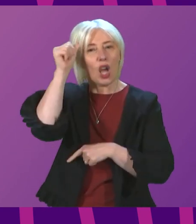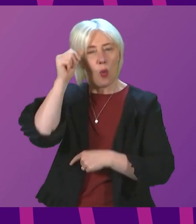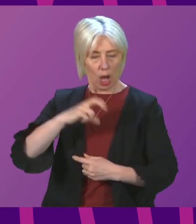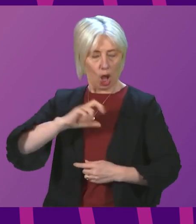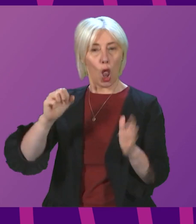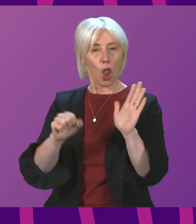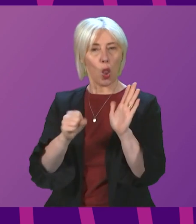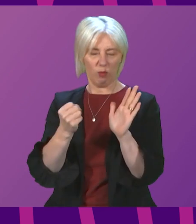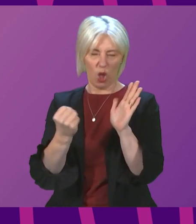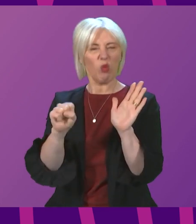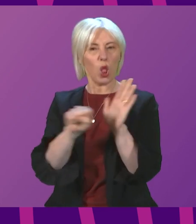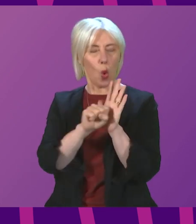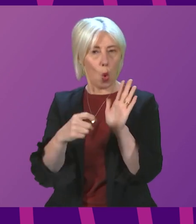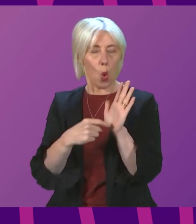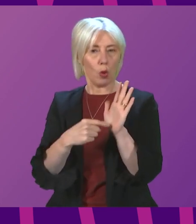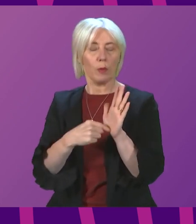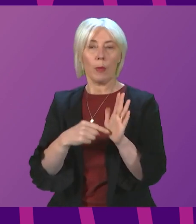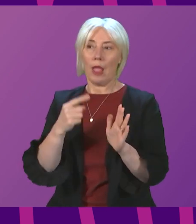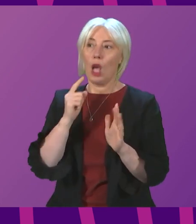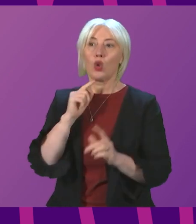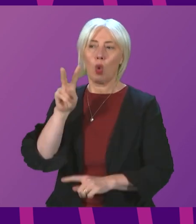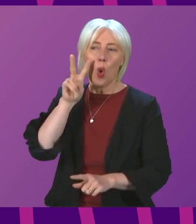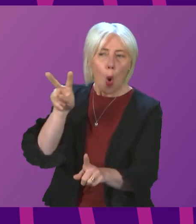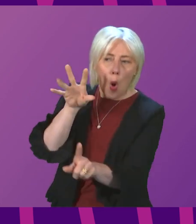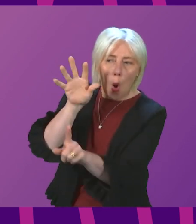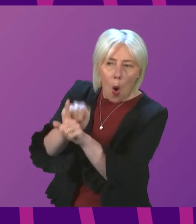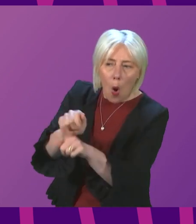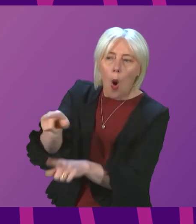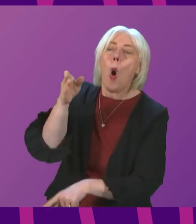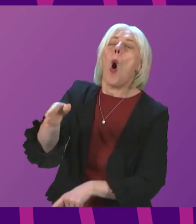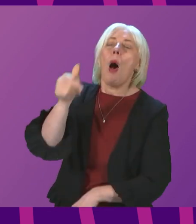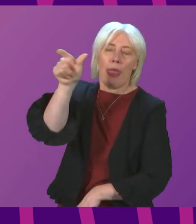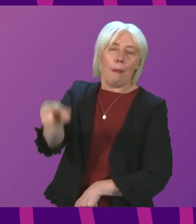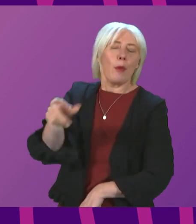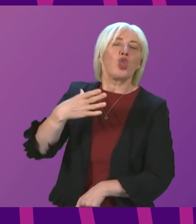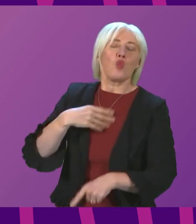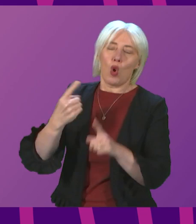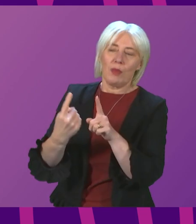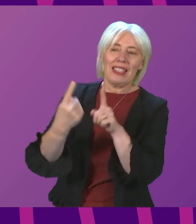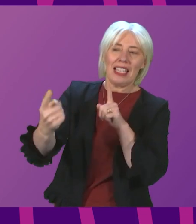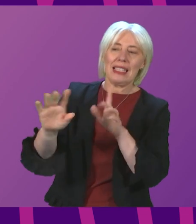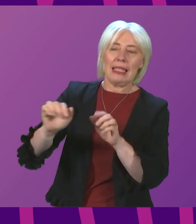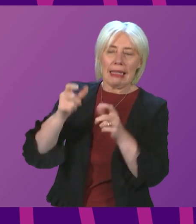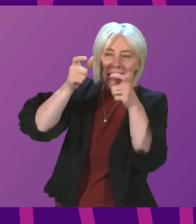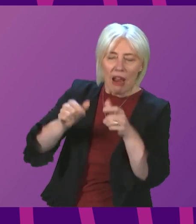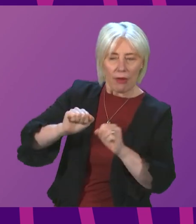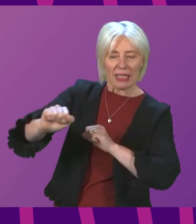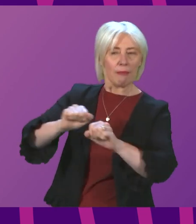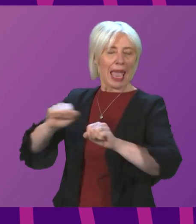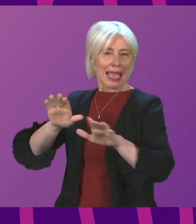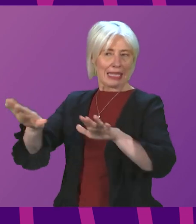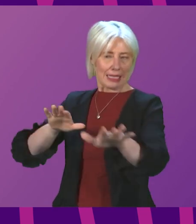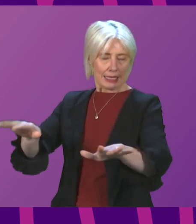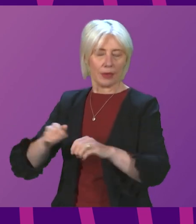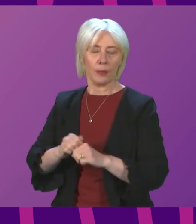to other people that the person wearing the logo would like a bit of extra space and a bit more care taken around them. The badges and